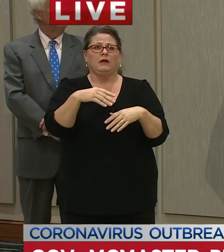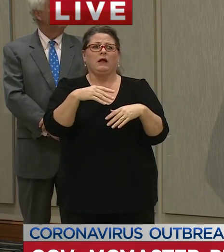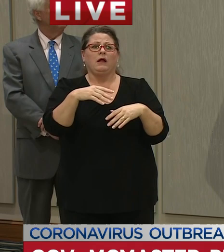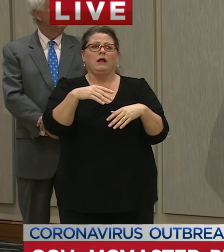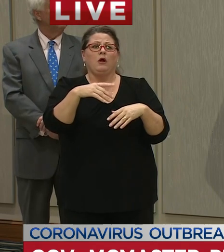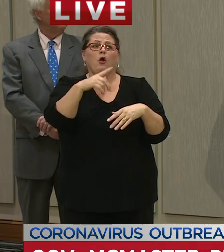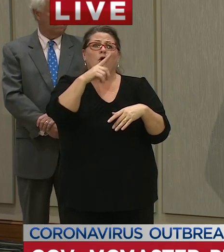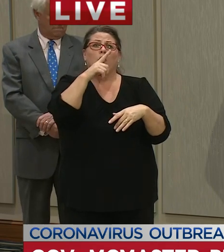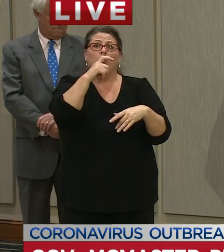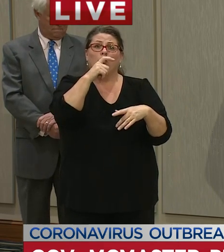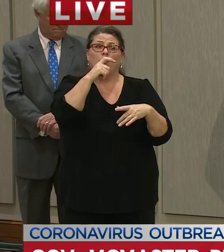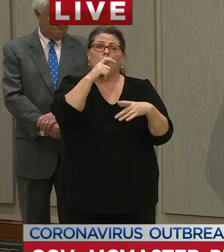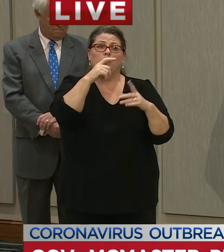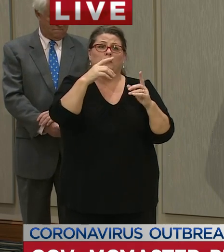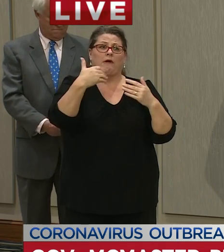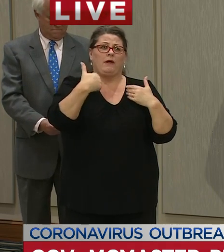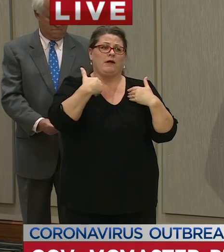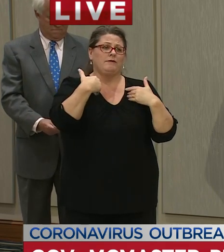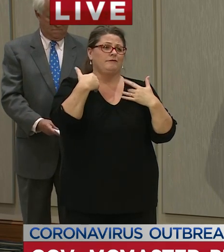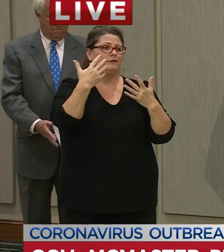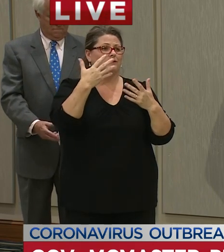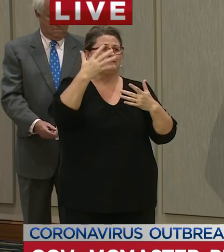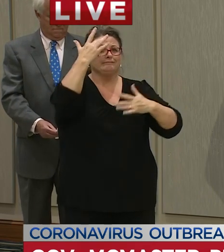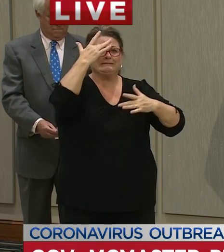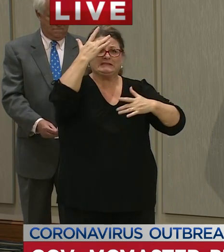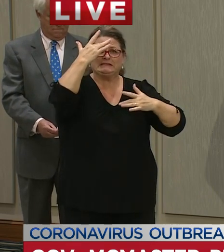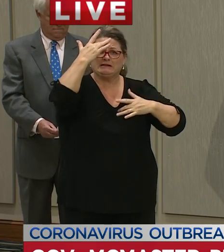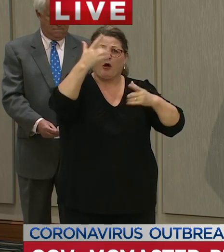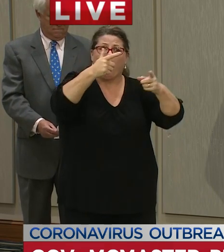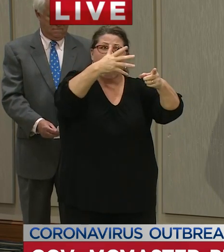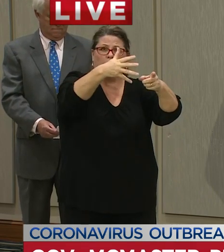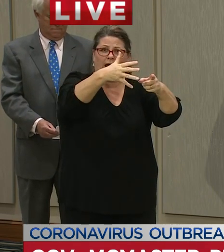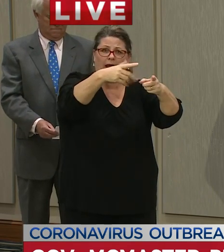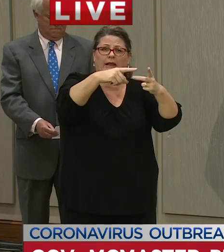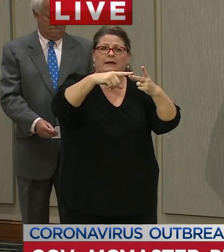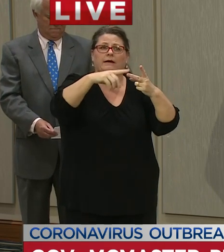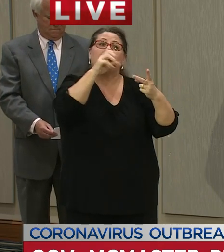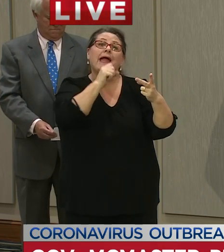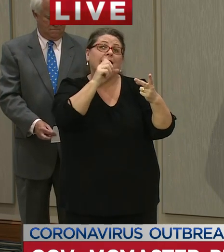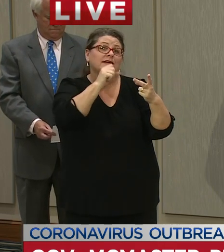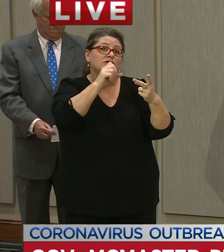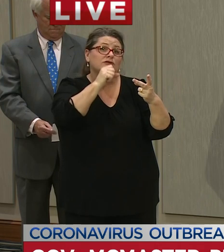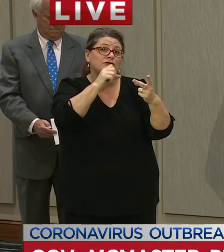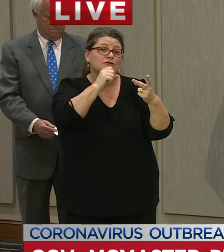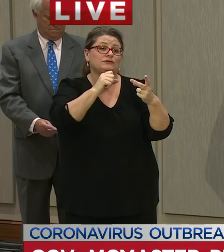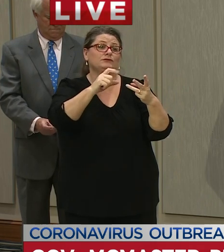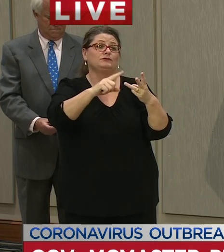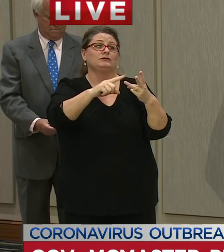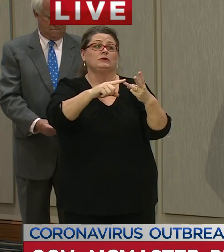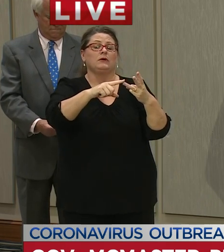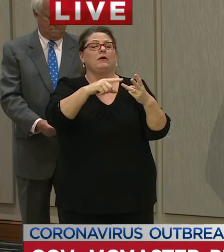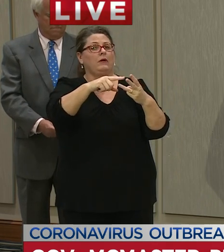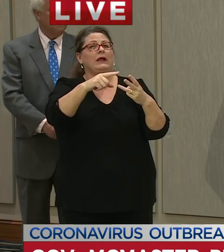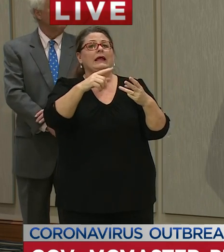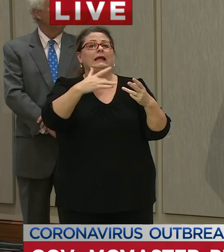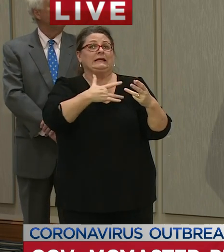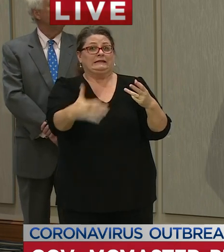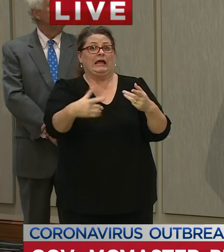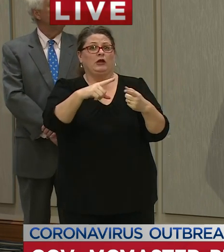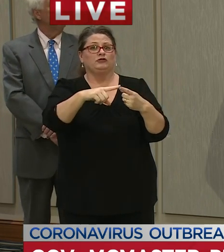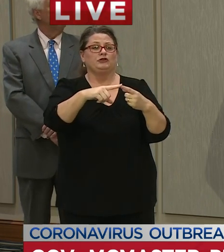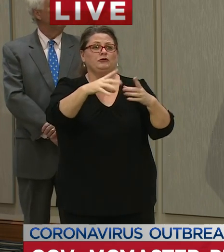underlying physical conditions as well as age and the combination of those two makes it even more deadly